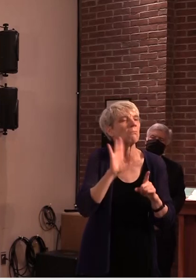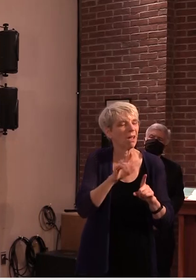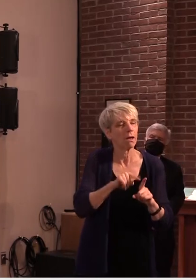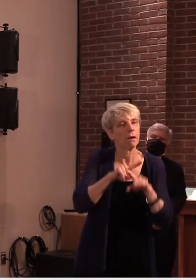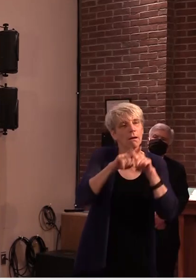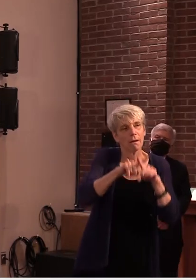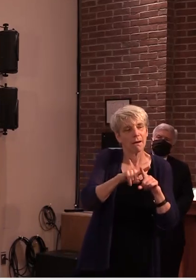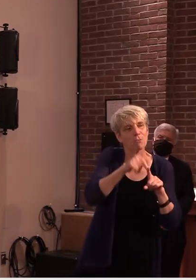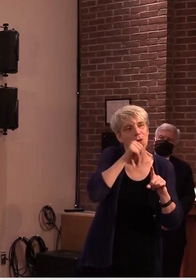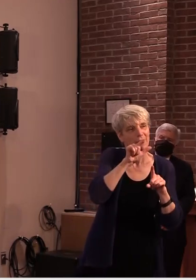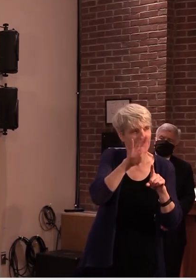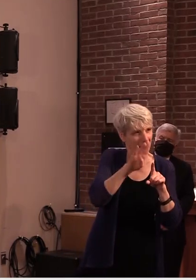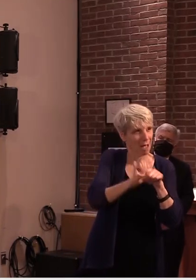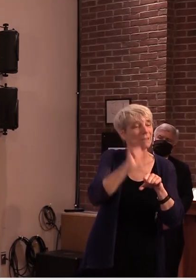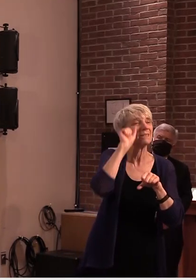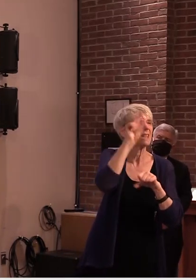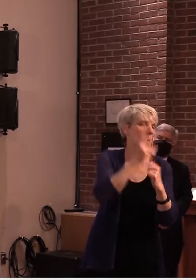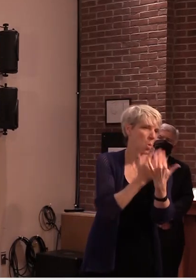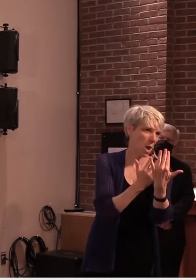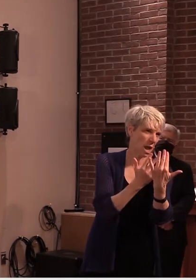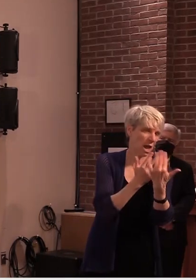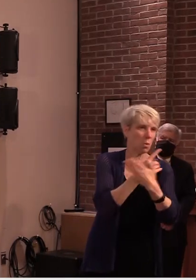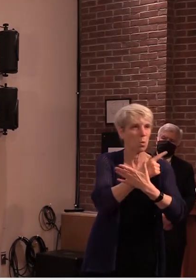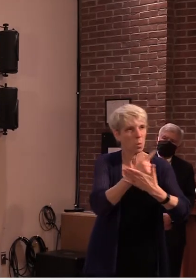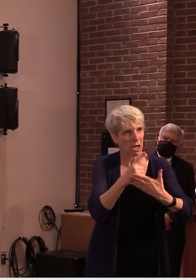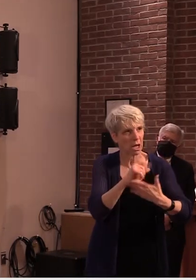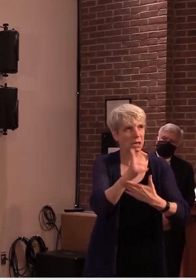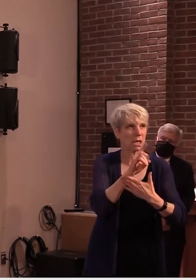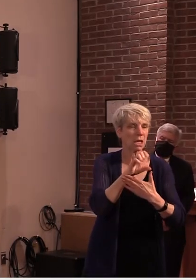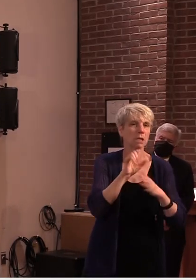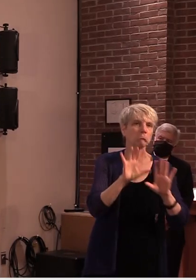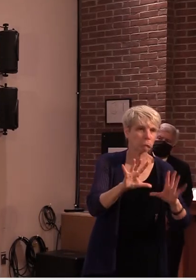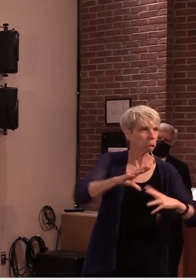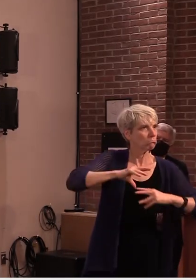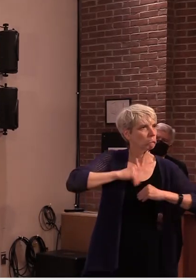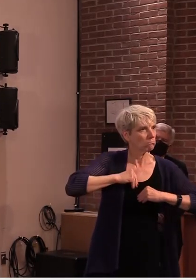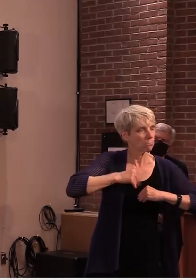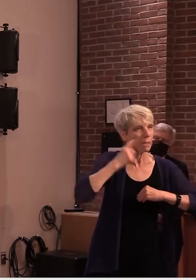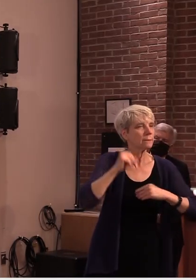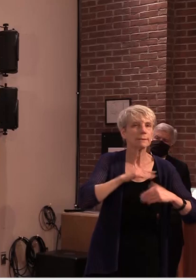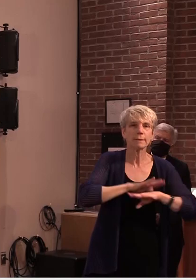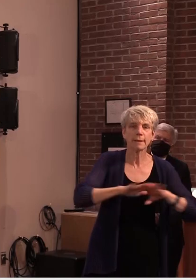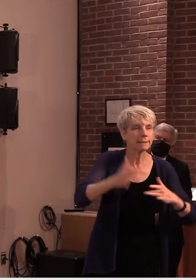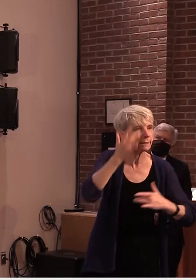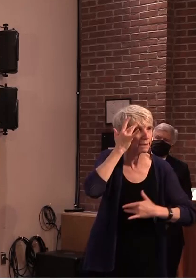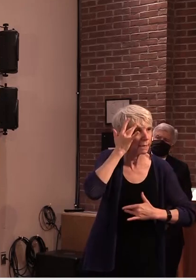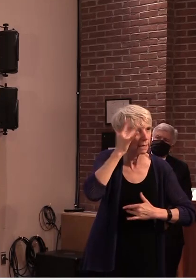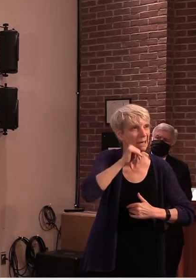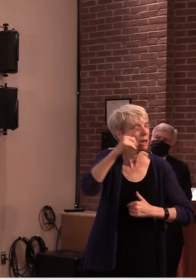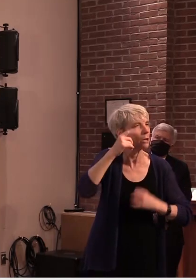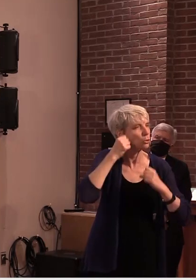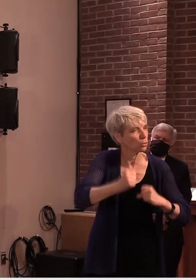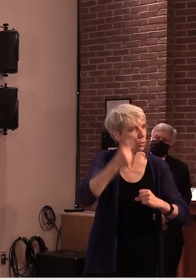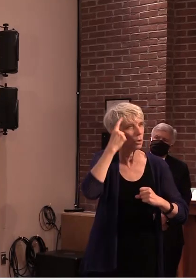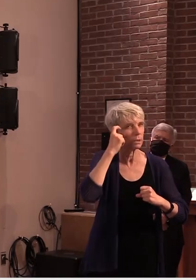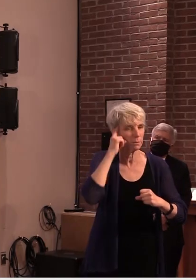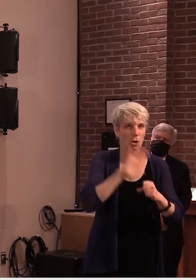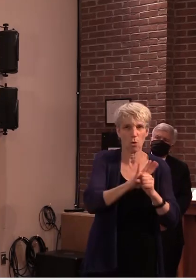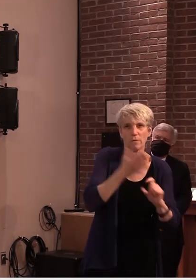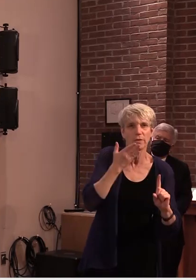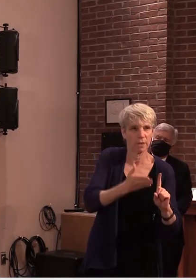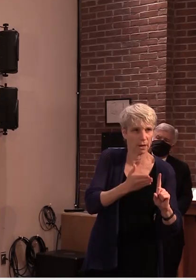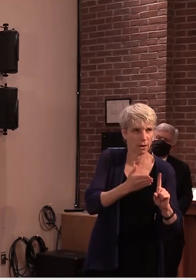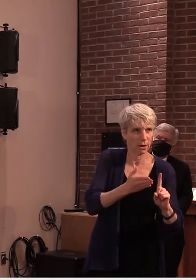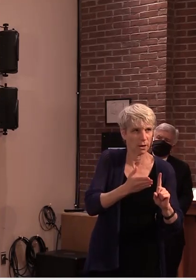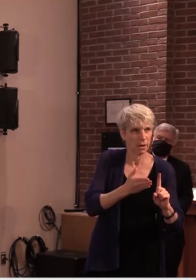turnaround may be longer but to keep this in perspective we are still able to very effectively practice a